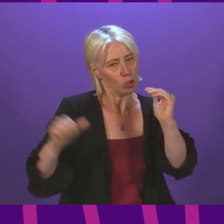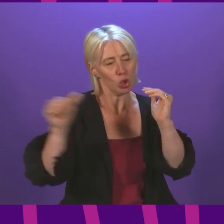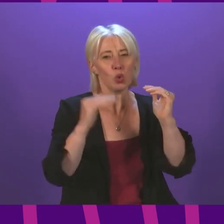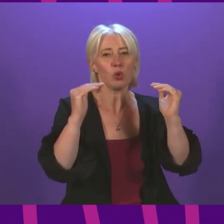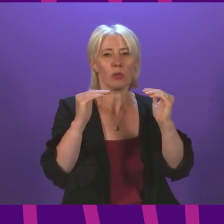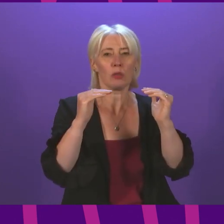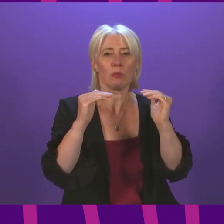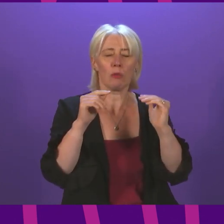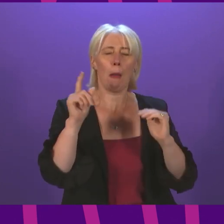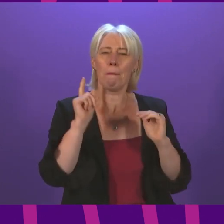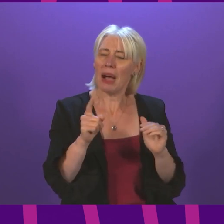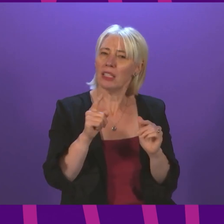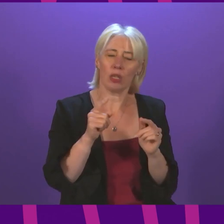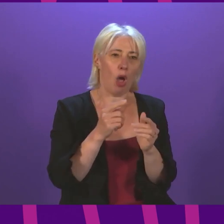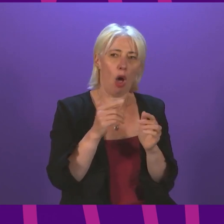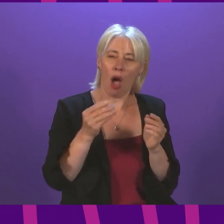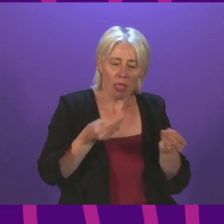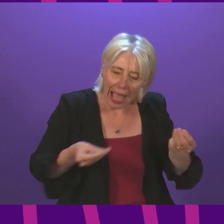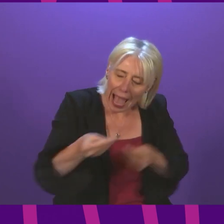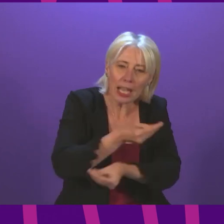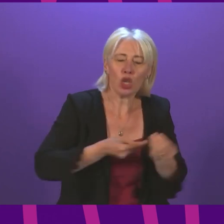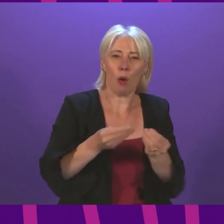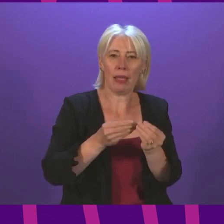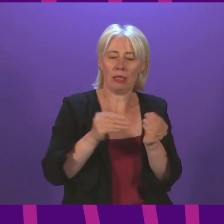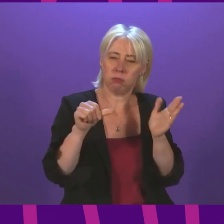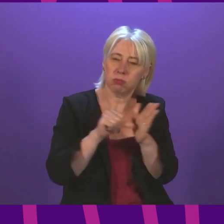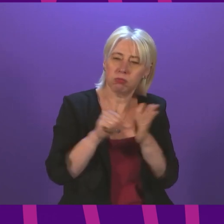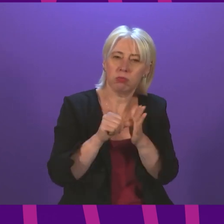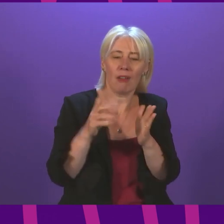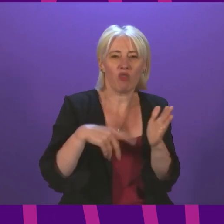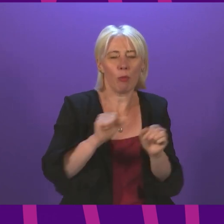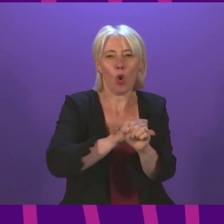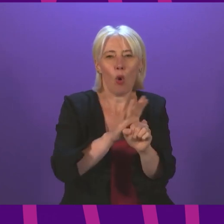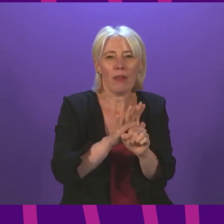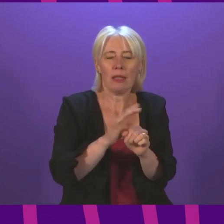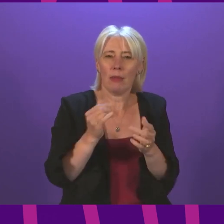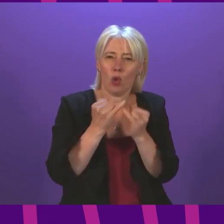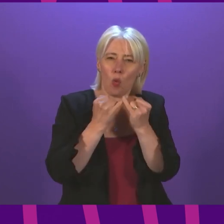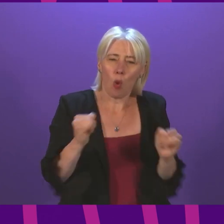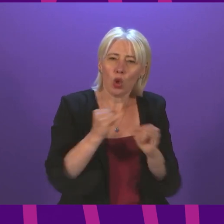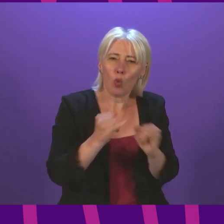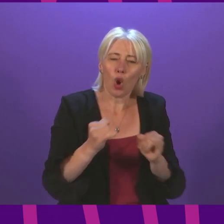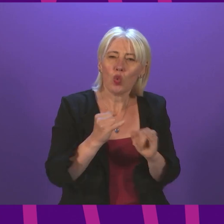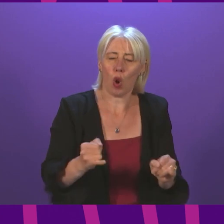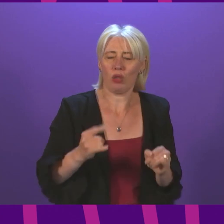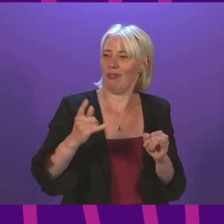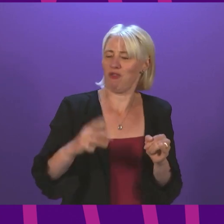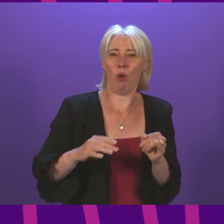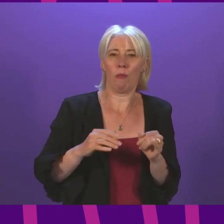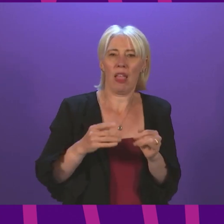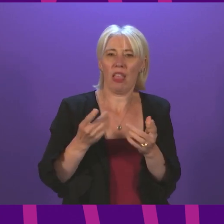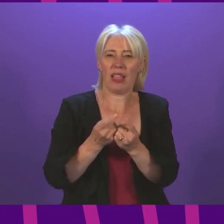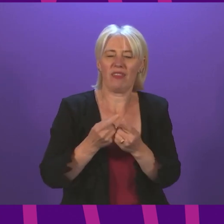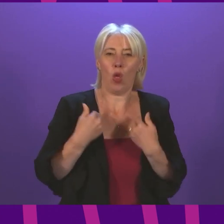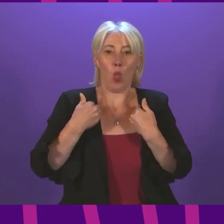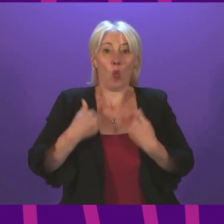far from the only part. The economic fallout from Covid has been worsened by years of deregulation, moving the ownership of